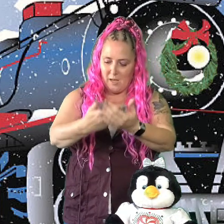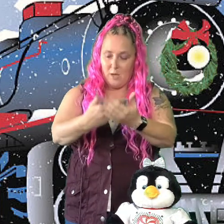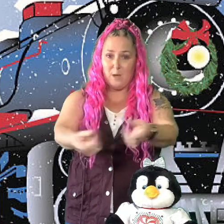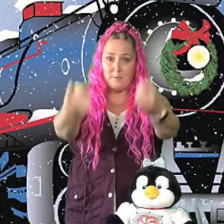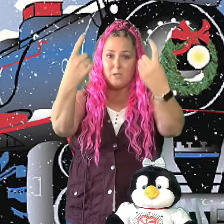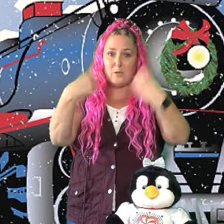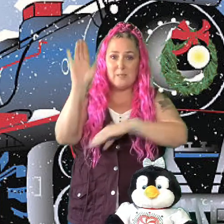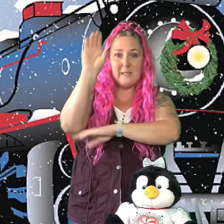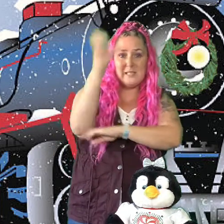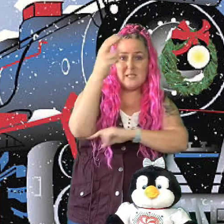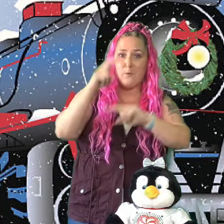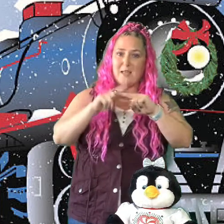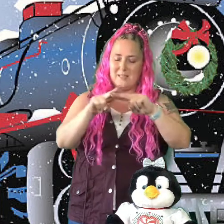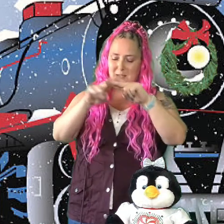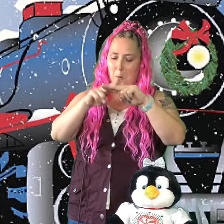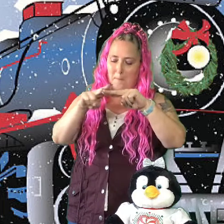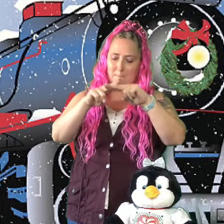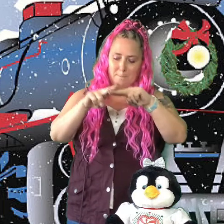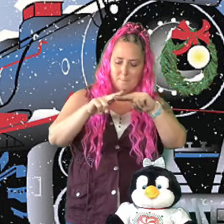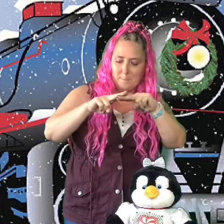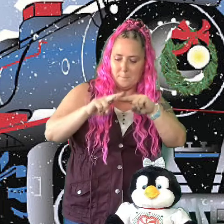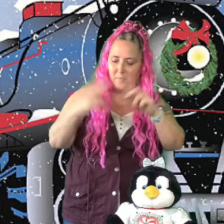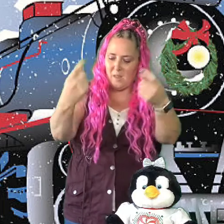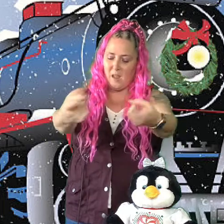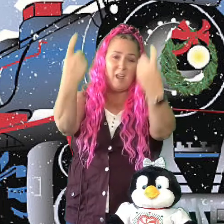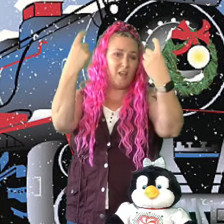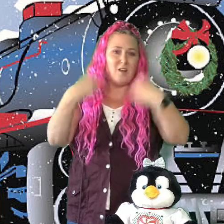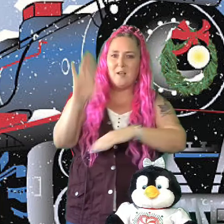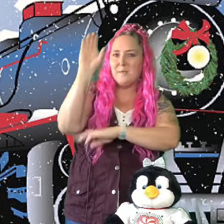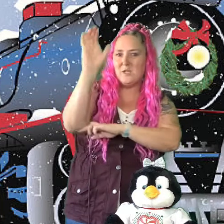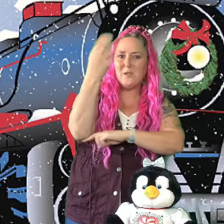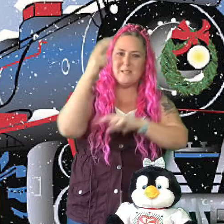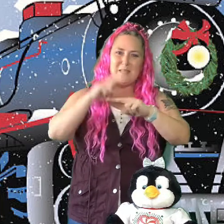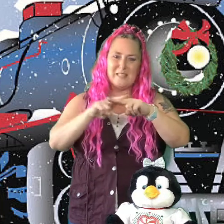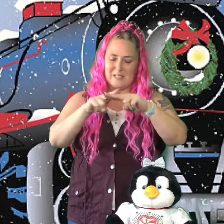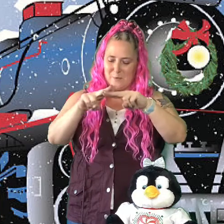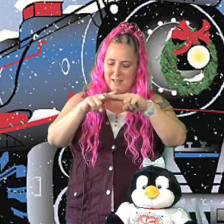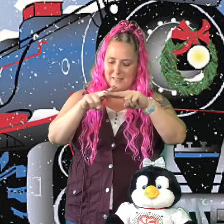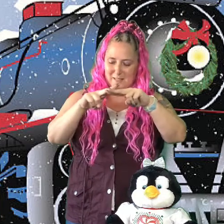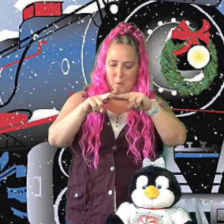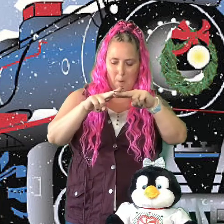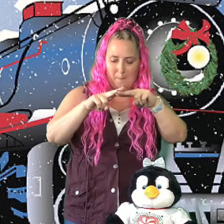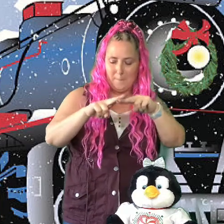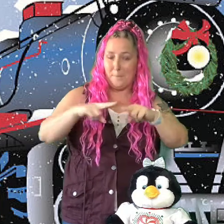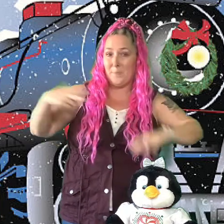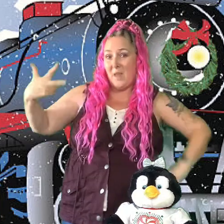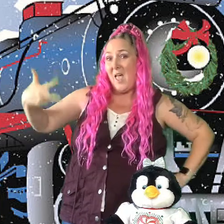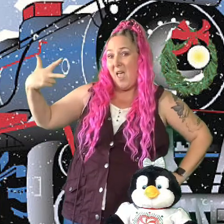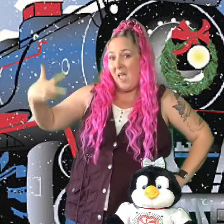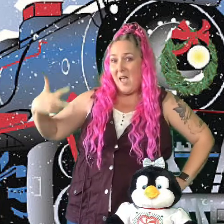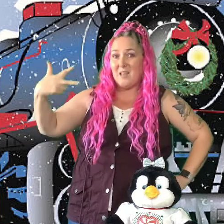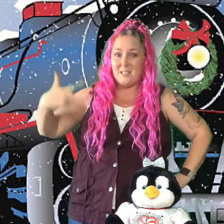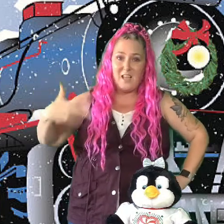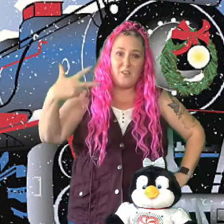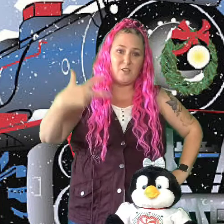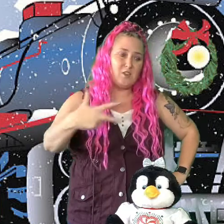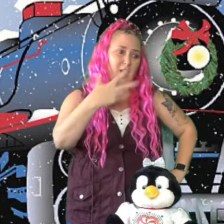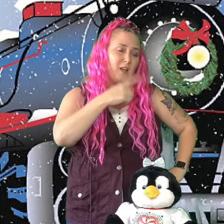Here comes the Christmas Express. Here comes the Christmas Express. Heading down the track.